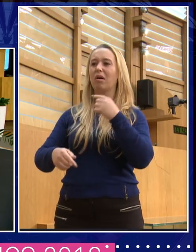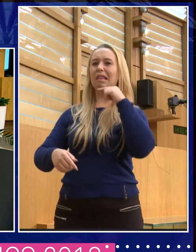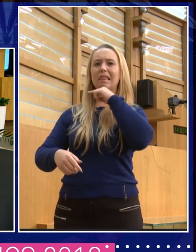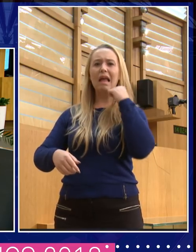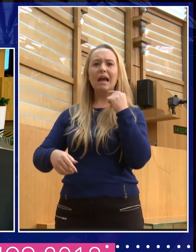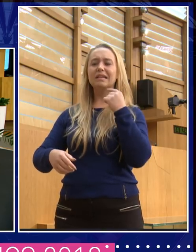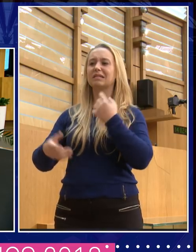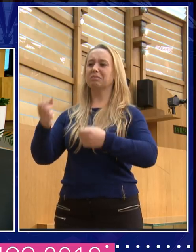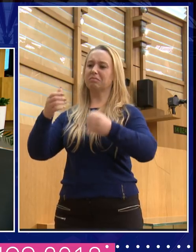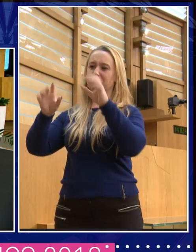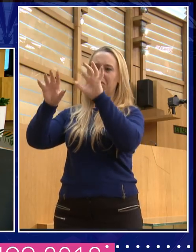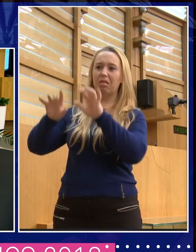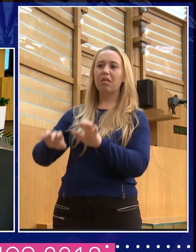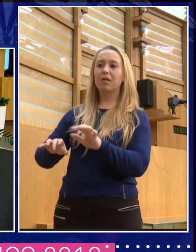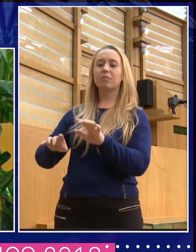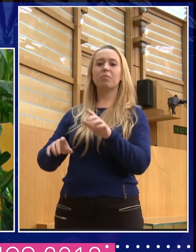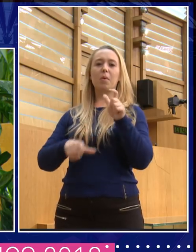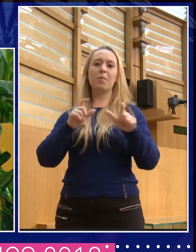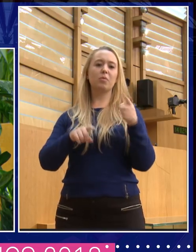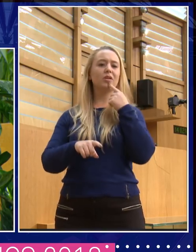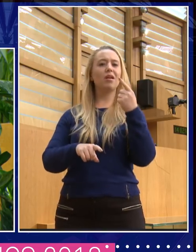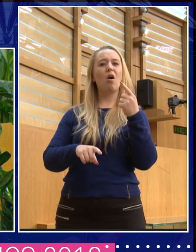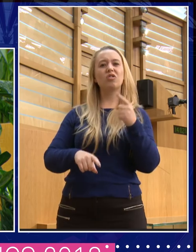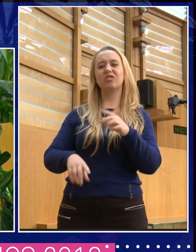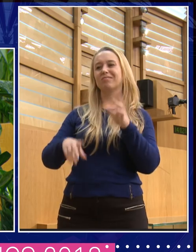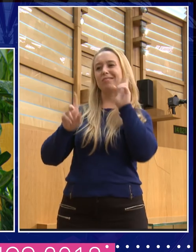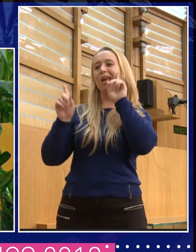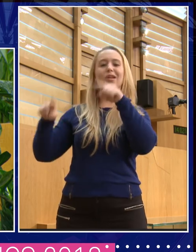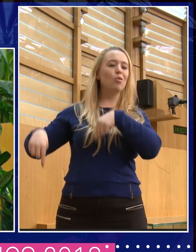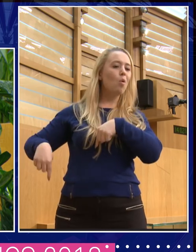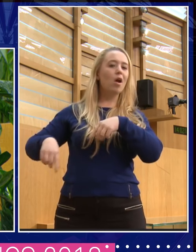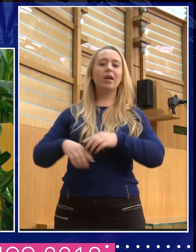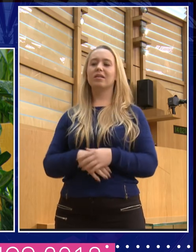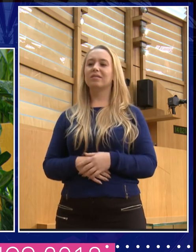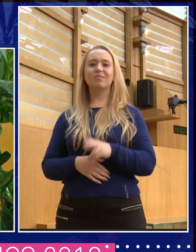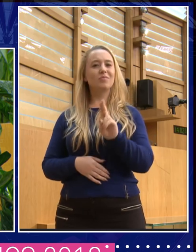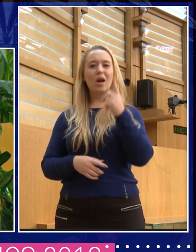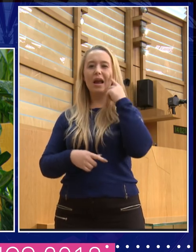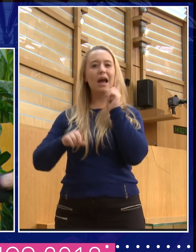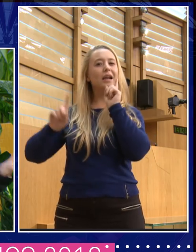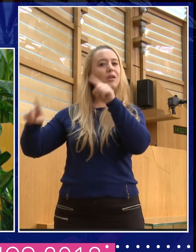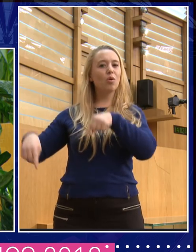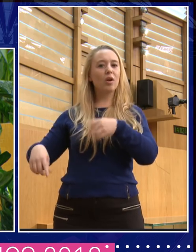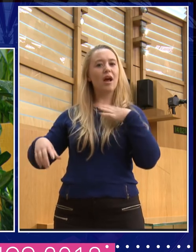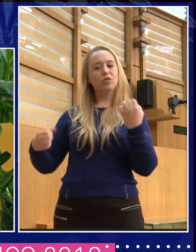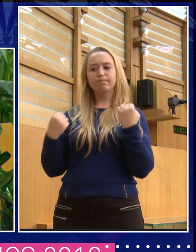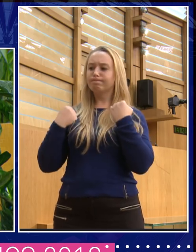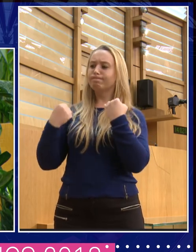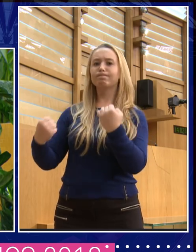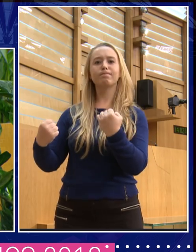nothing. It'd be kind of like saying, well, you know, let the bullies stay in charge of the playground and let the bullied, you know, take them, you know,